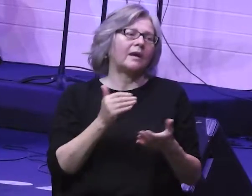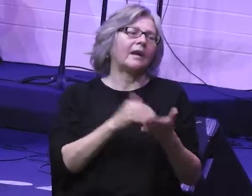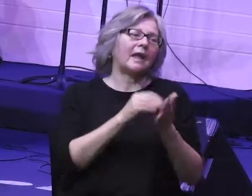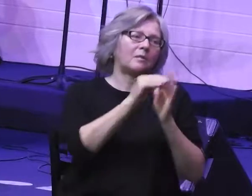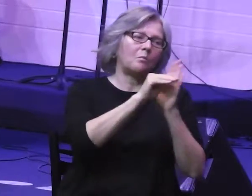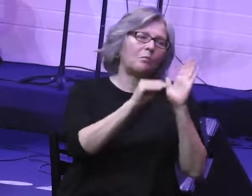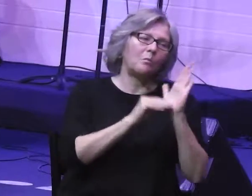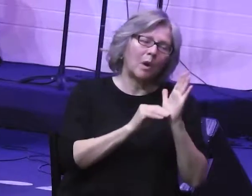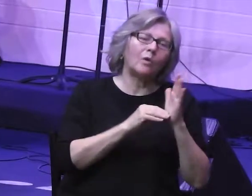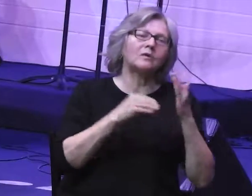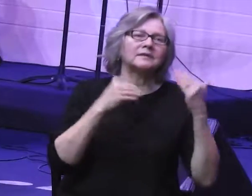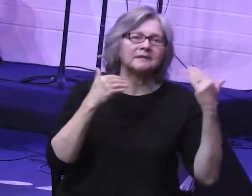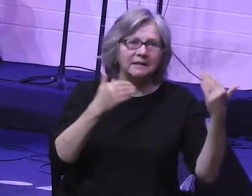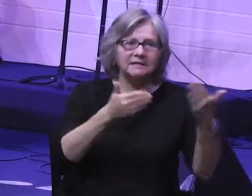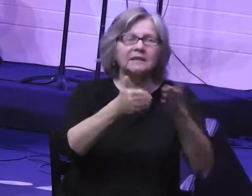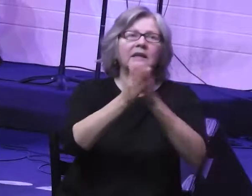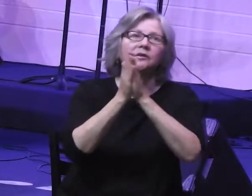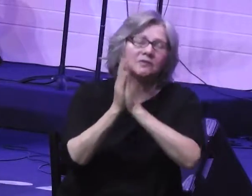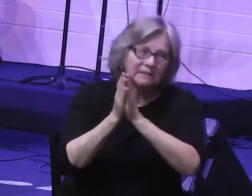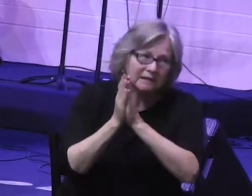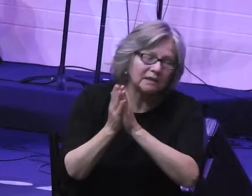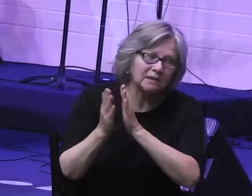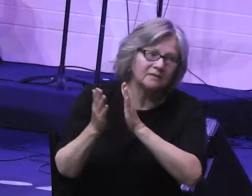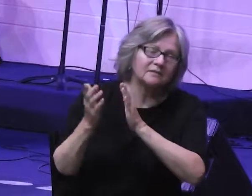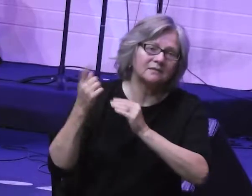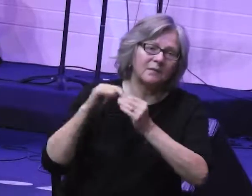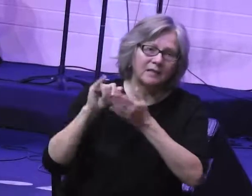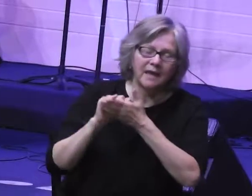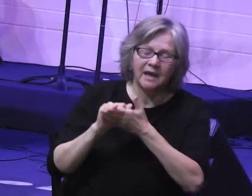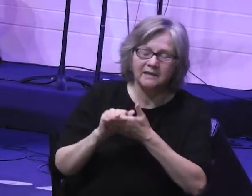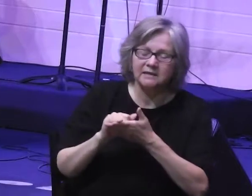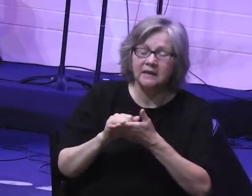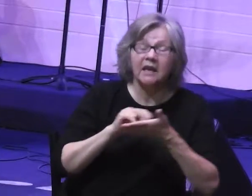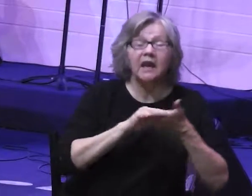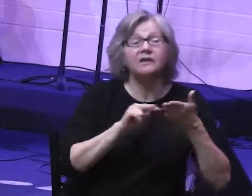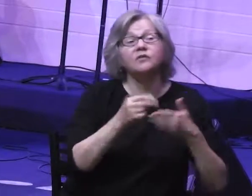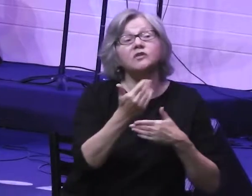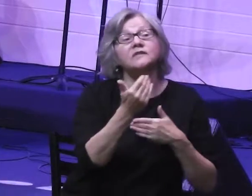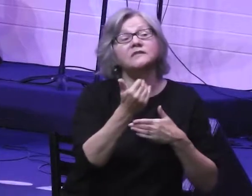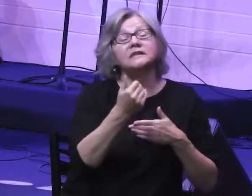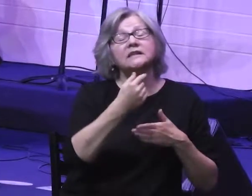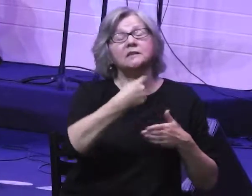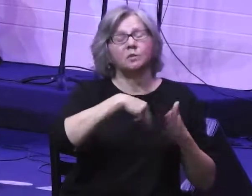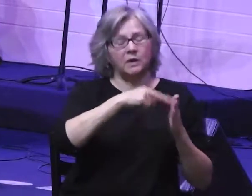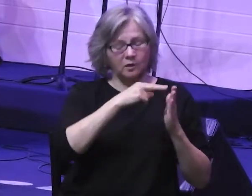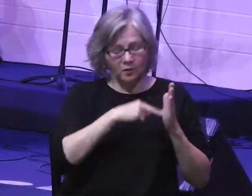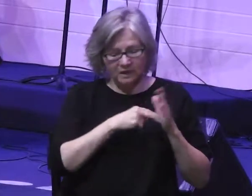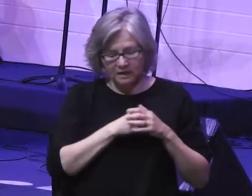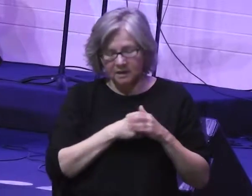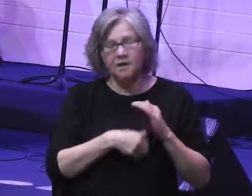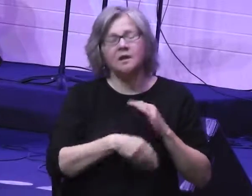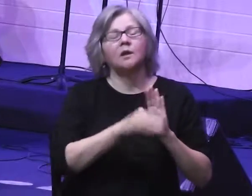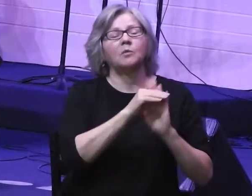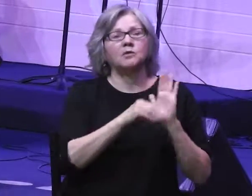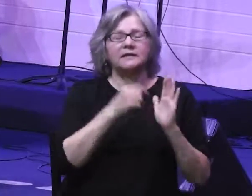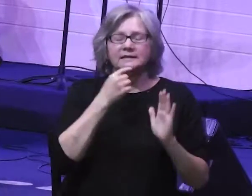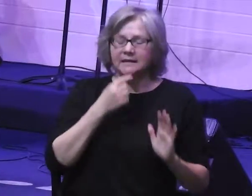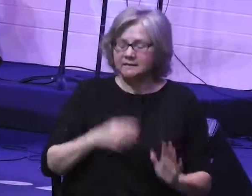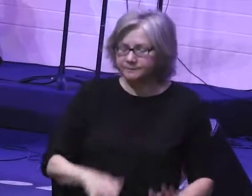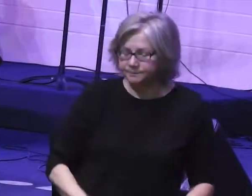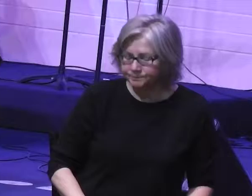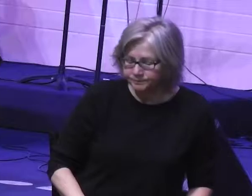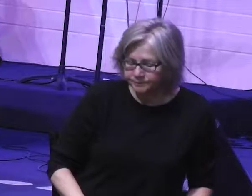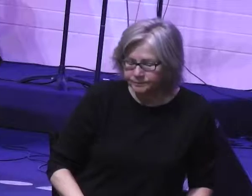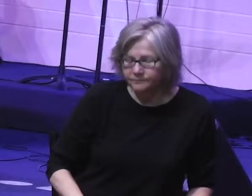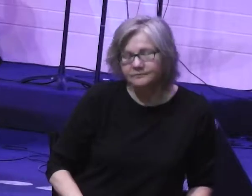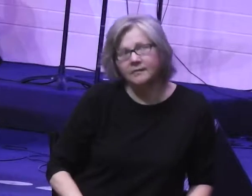again, Moses intercedes regarding this concern. And in verse 15, we read of his intercession. says,